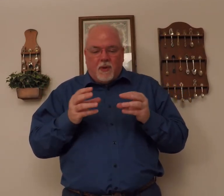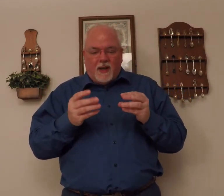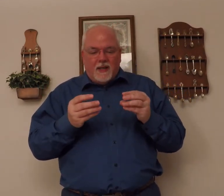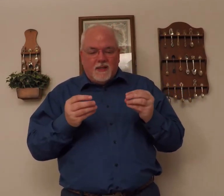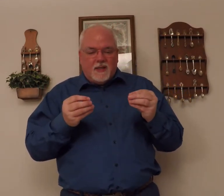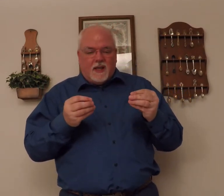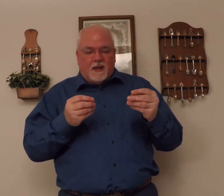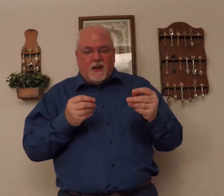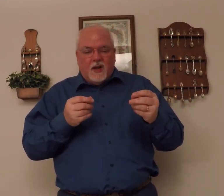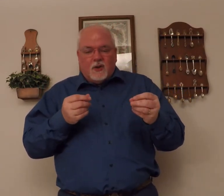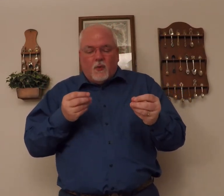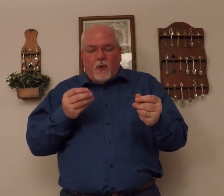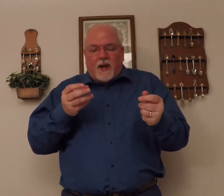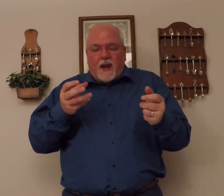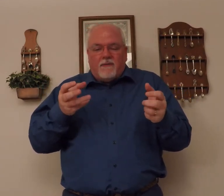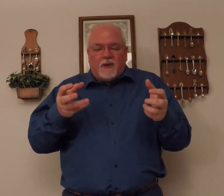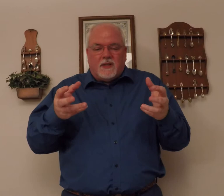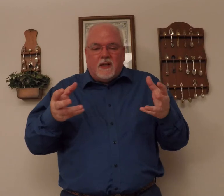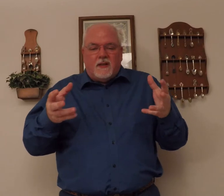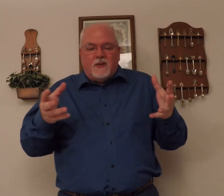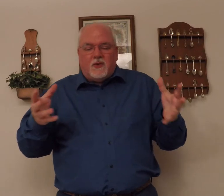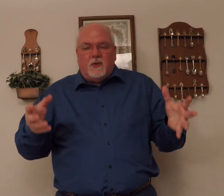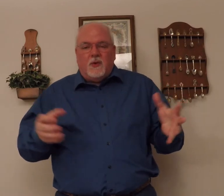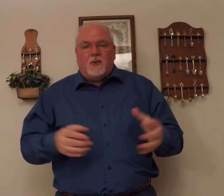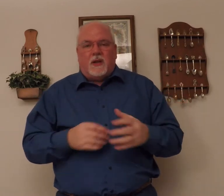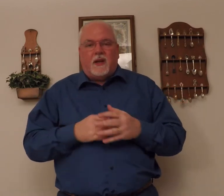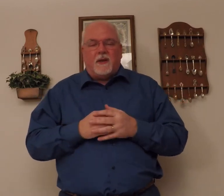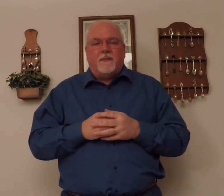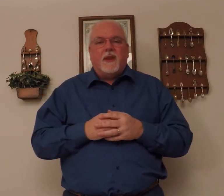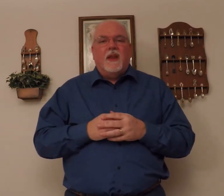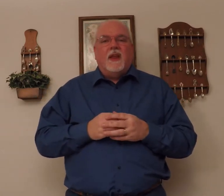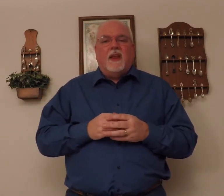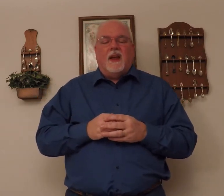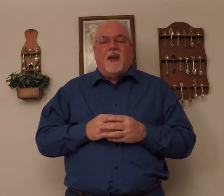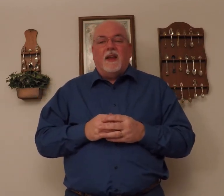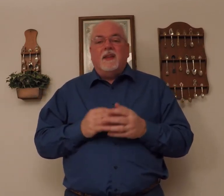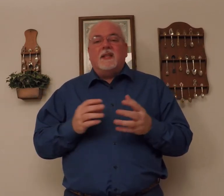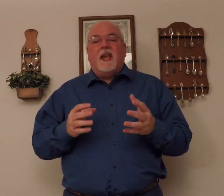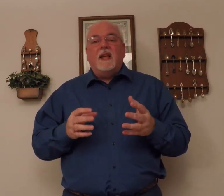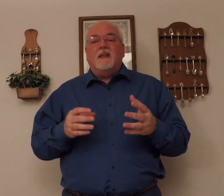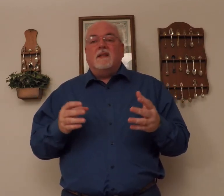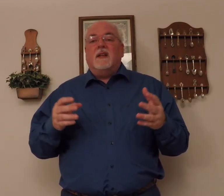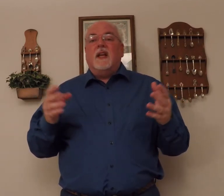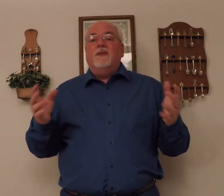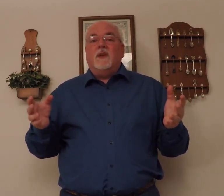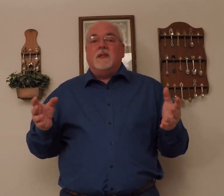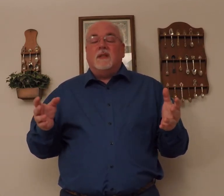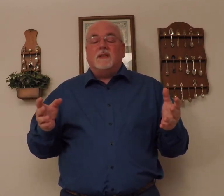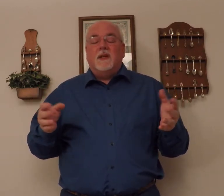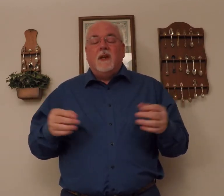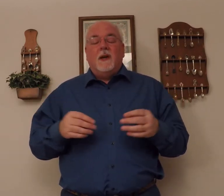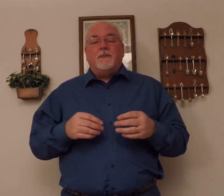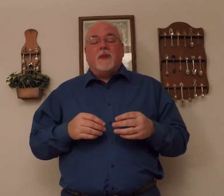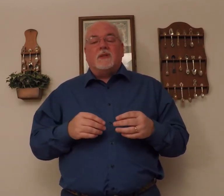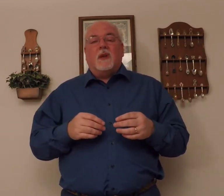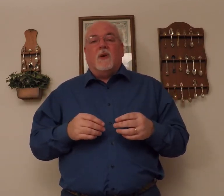blends in to whatever sentence you use it in. In this case, it's an emphasis. So